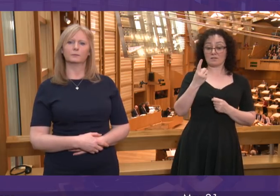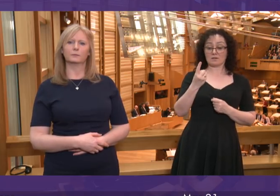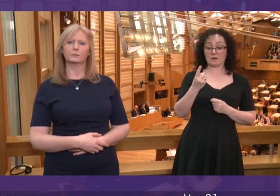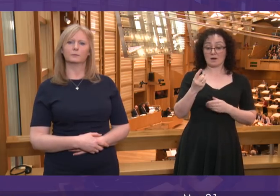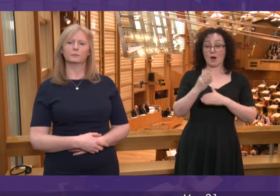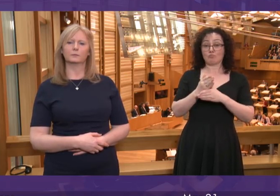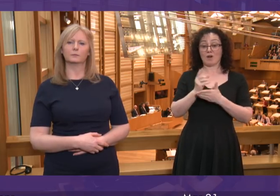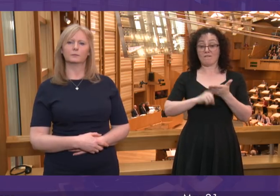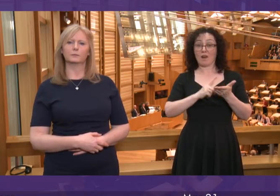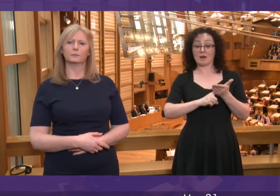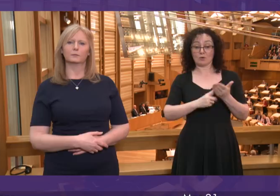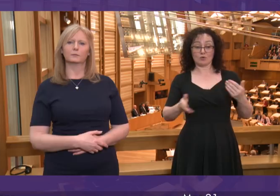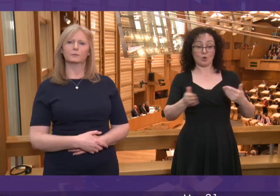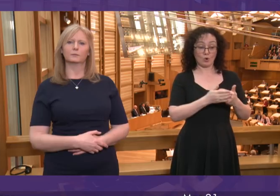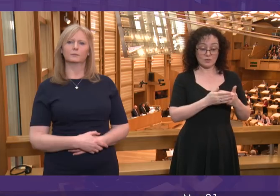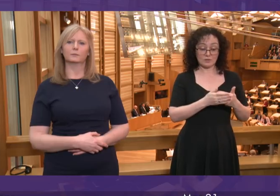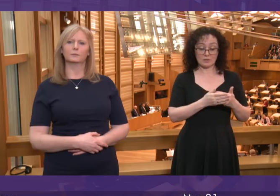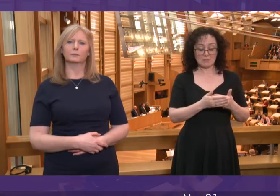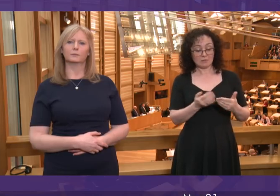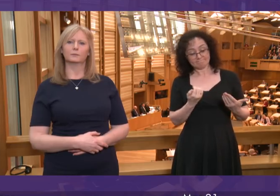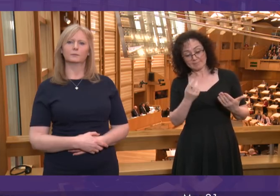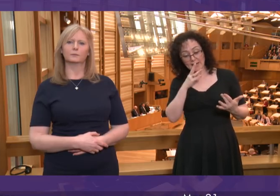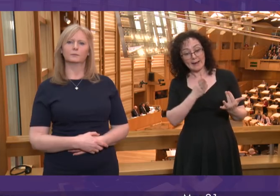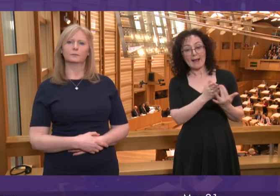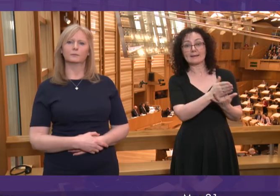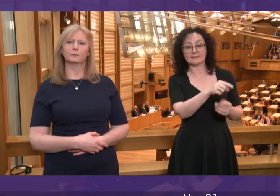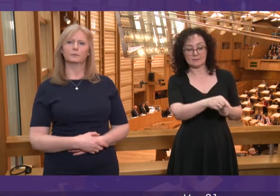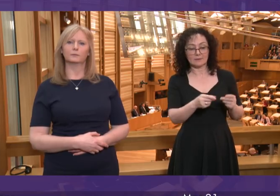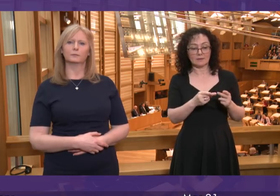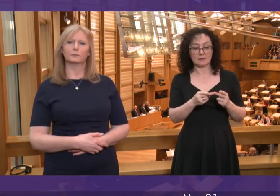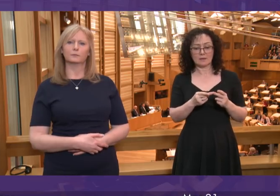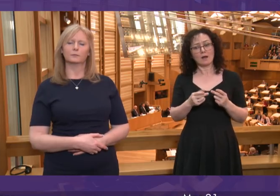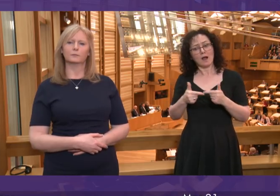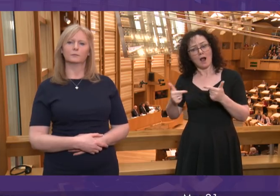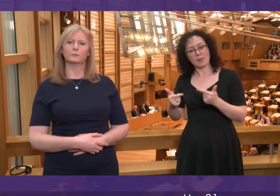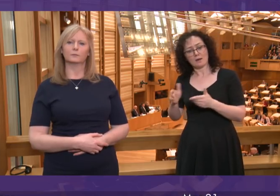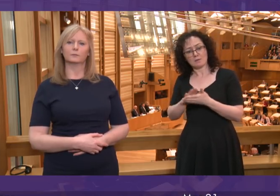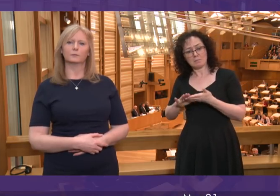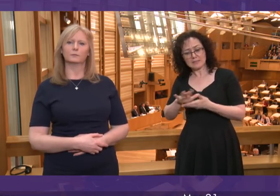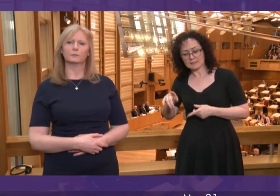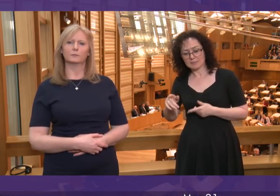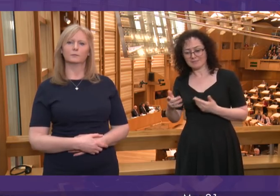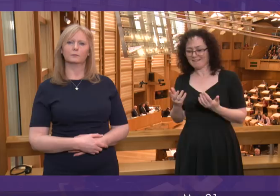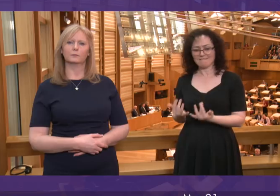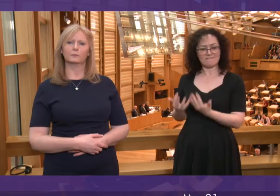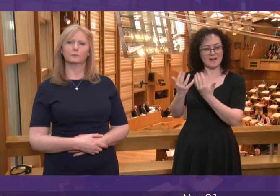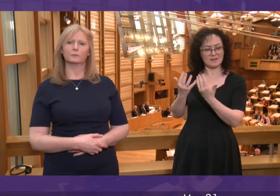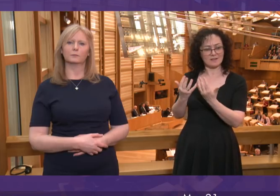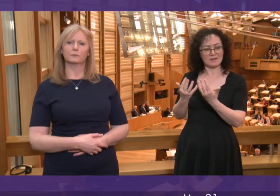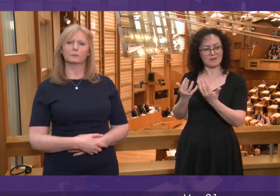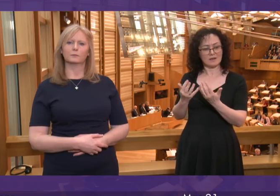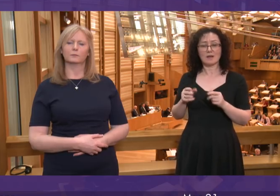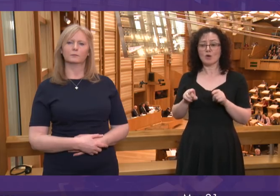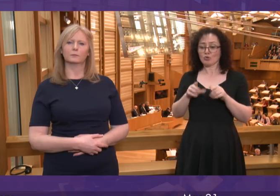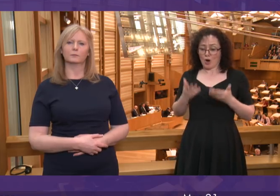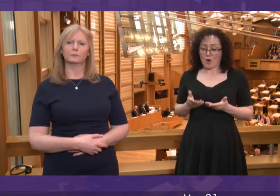They went to court and won the public rights of access but faced significant legal costs. Several boats were then destroyed in a fire and now the landlord has closed access